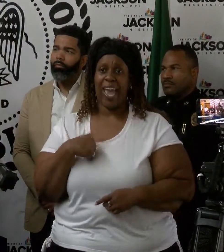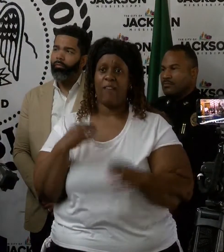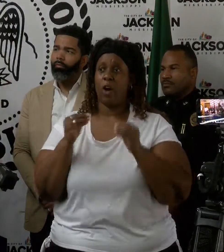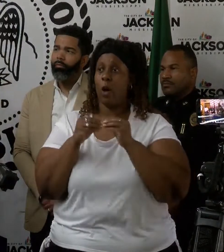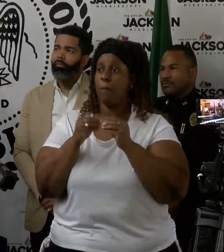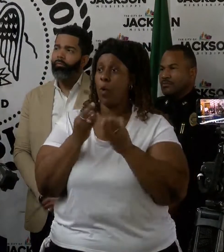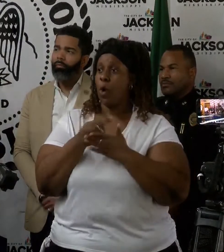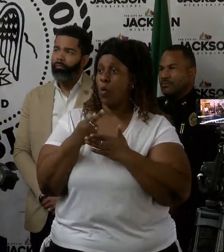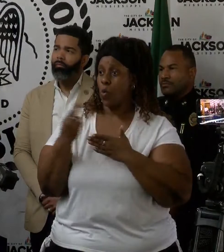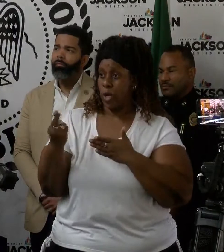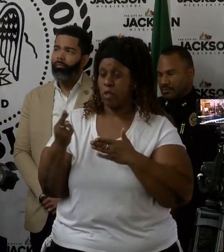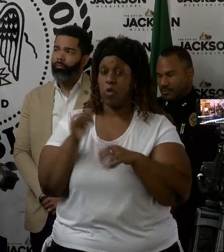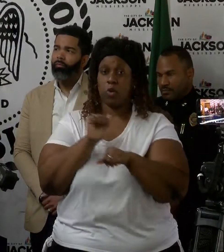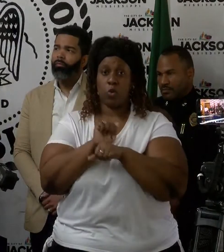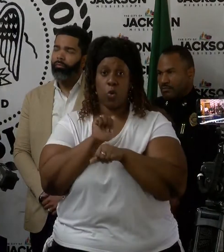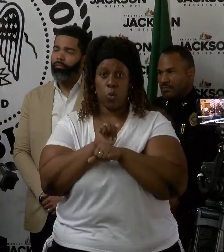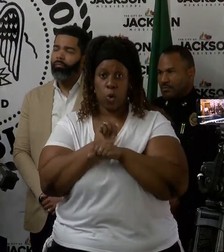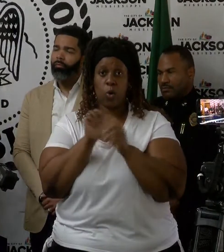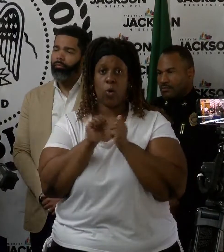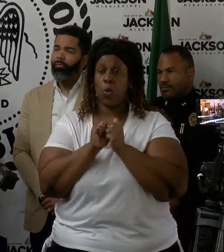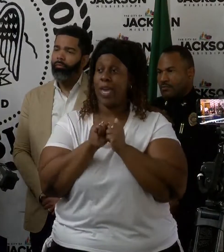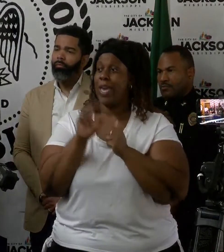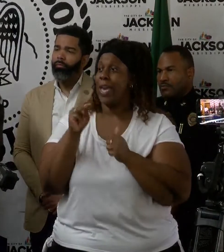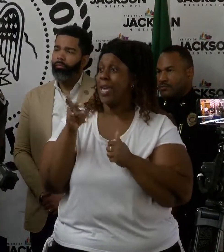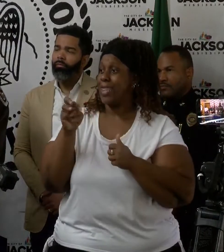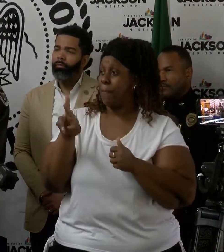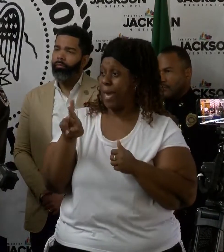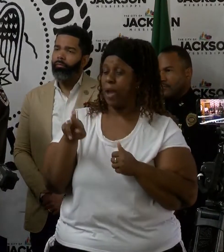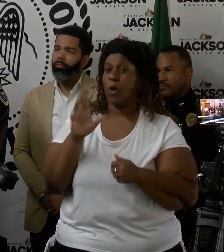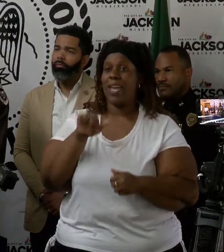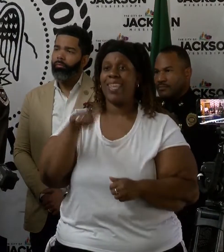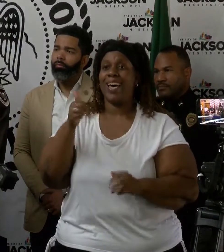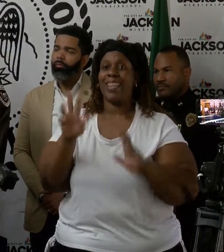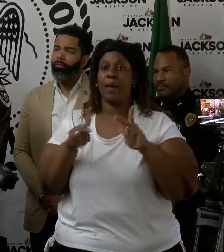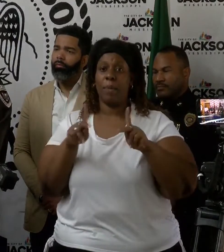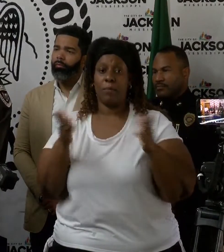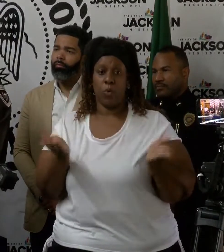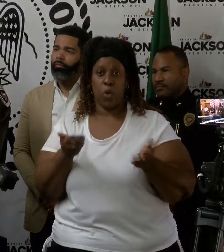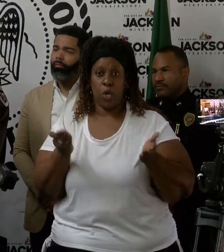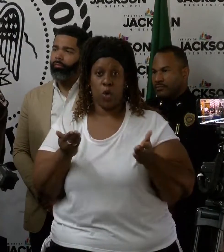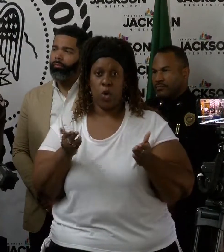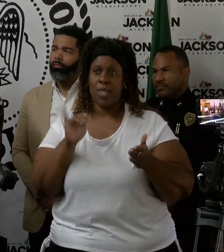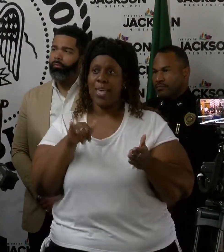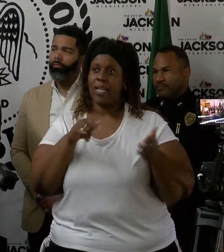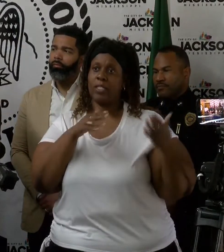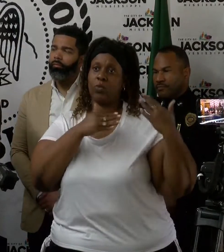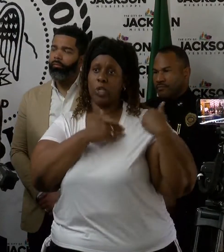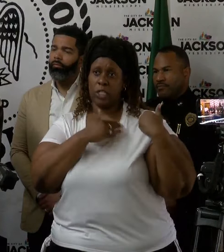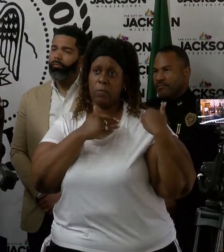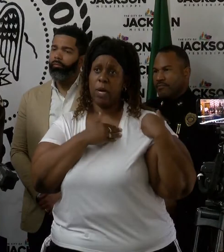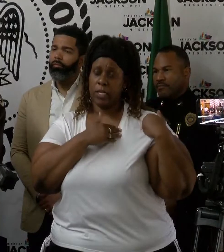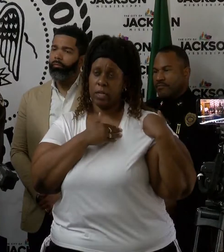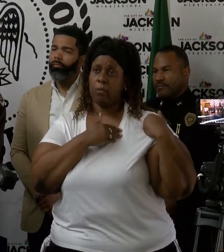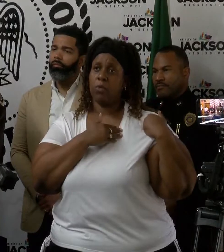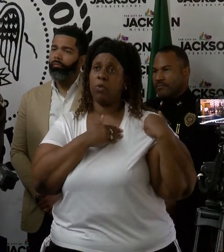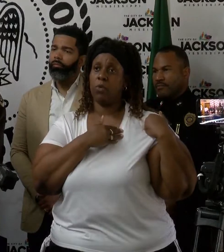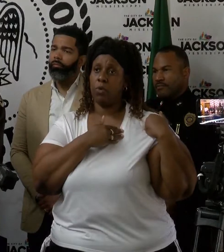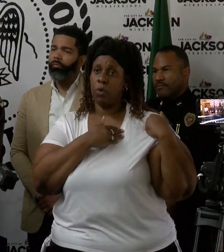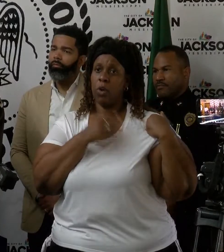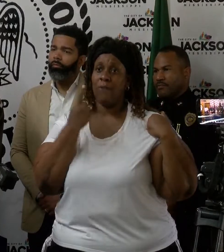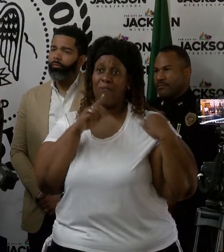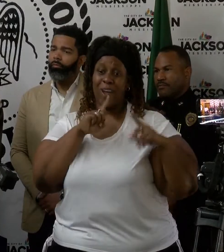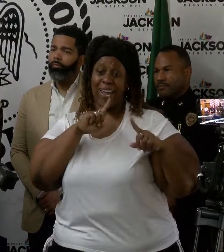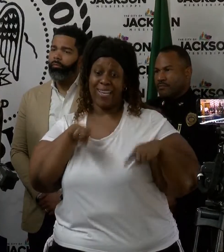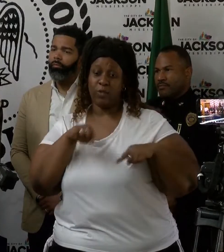be able to work collectively with you, the mayor, the other citizens, and people that are responsible for responding to